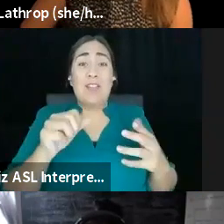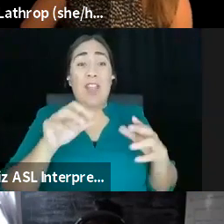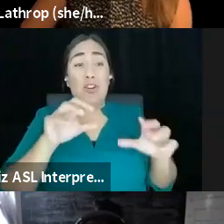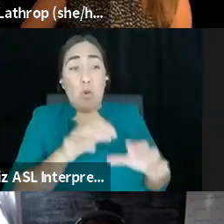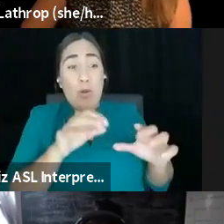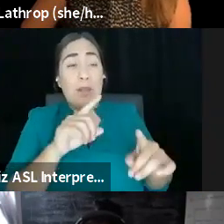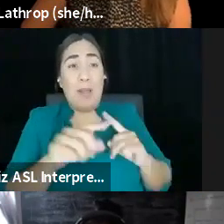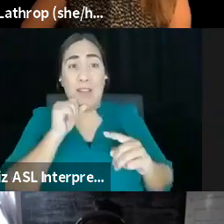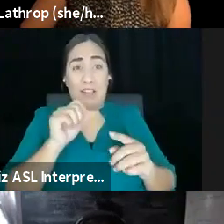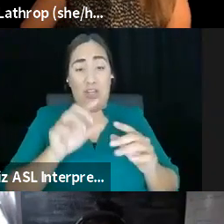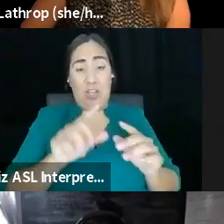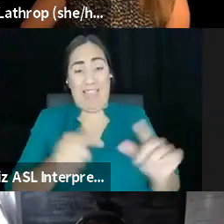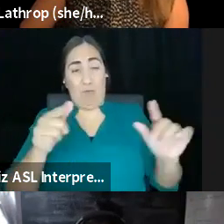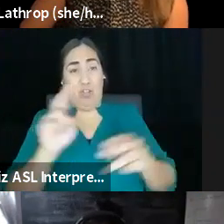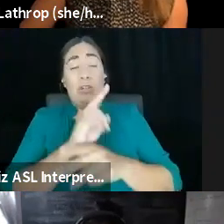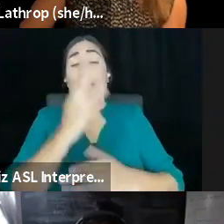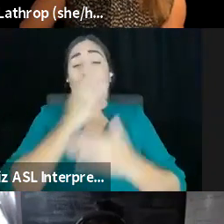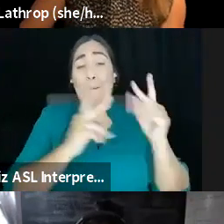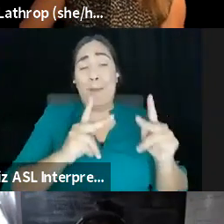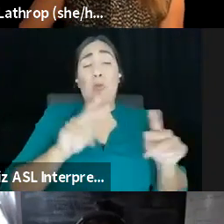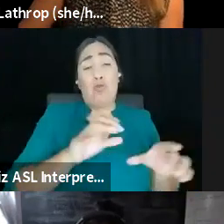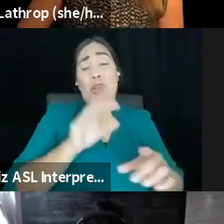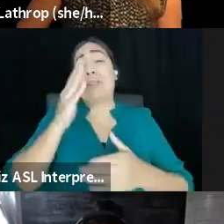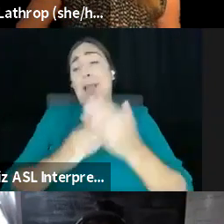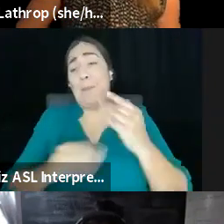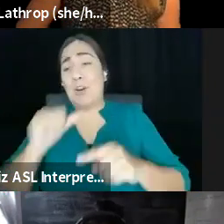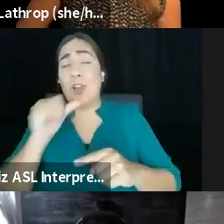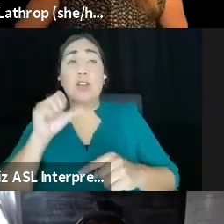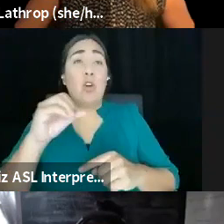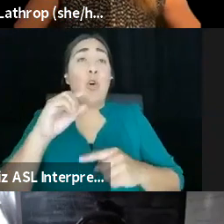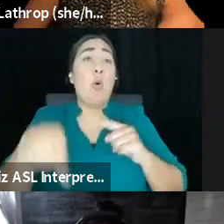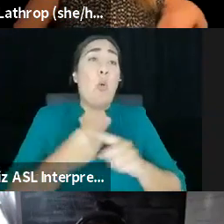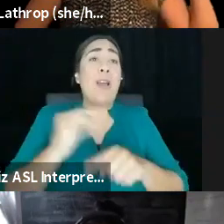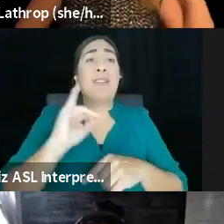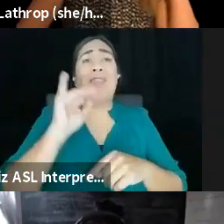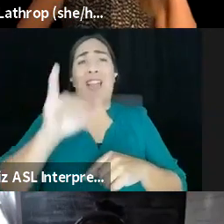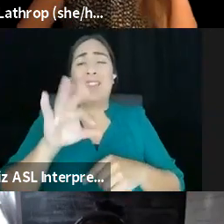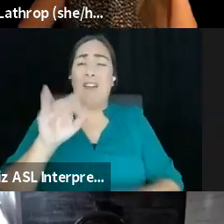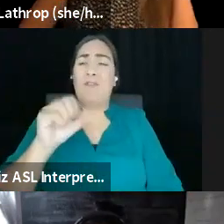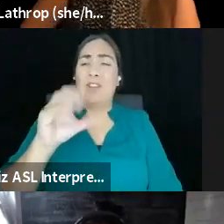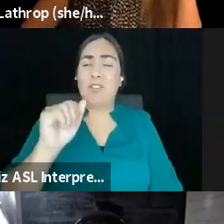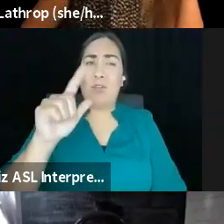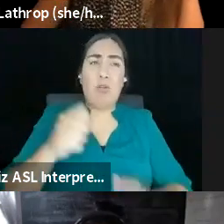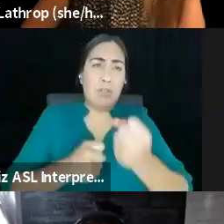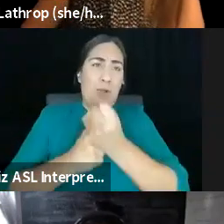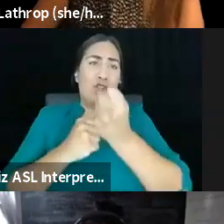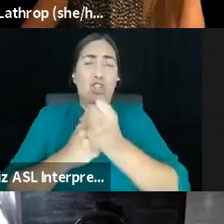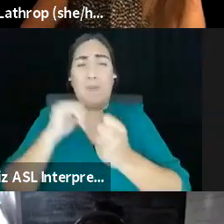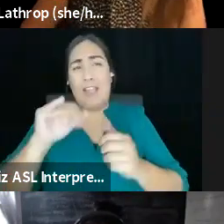a lot of times when two organizations come together, and I think that like fiscal sponsorship is kind of like such a, oh, great and specific example of how